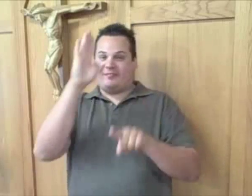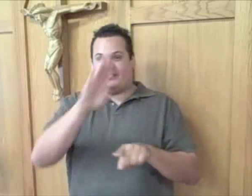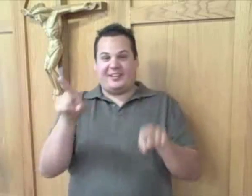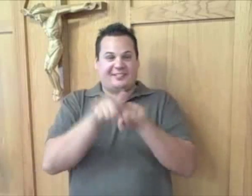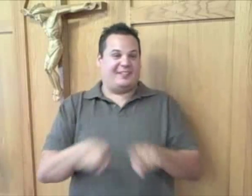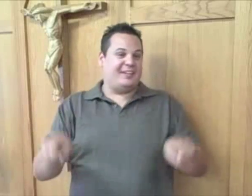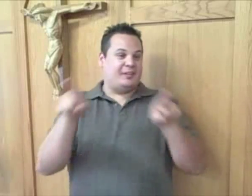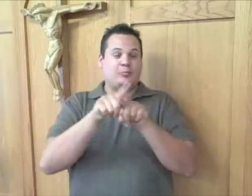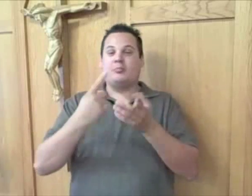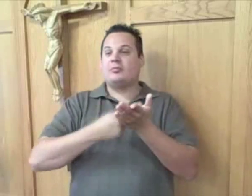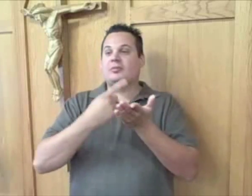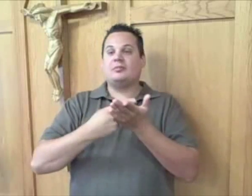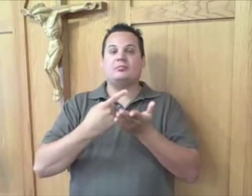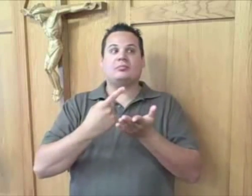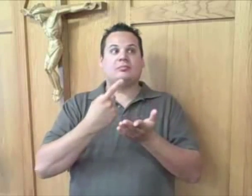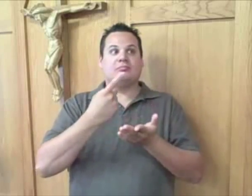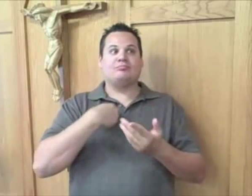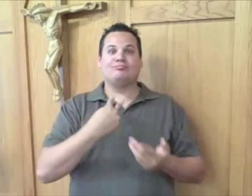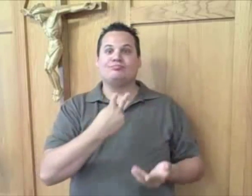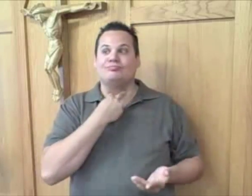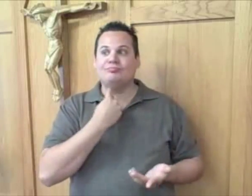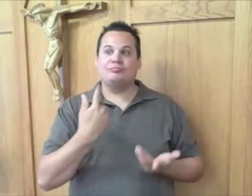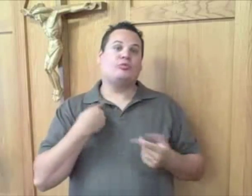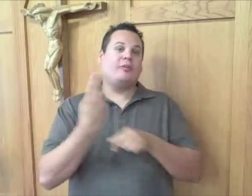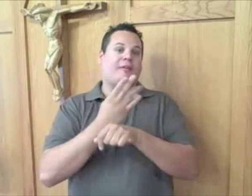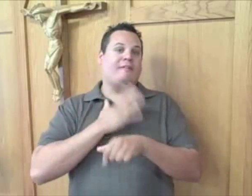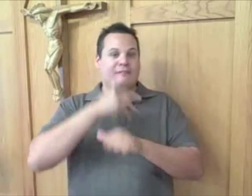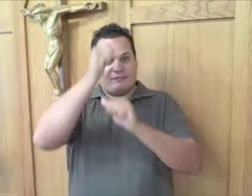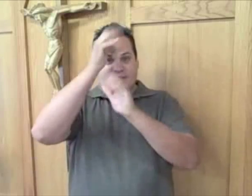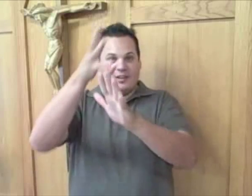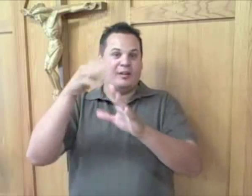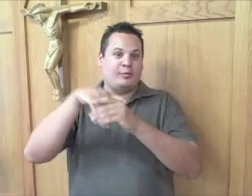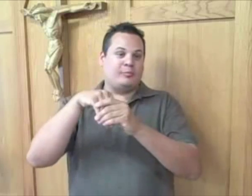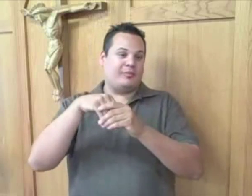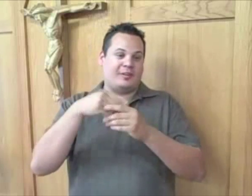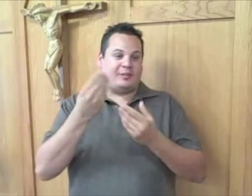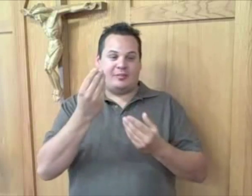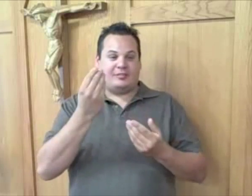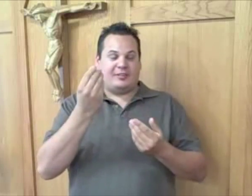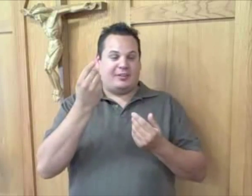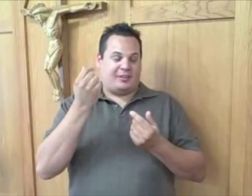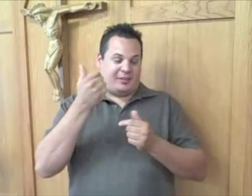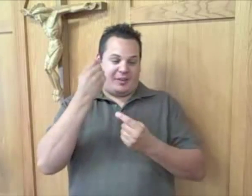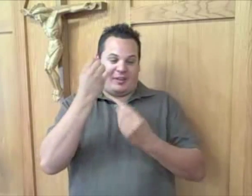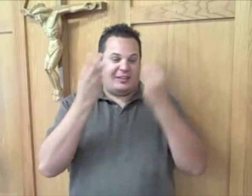And I pray for a lot of different things. Sometimes if I'm stuck for something to pray for, I'll pray the Our Father.